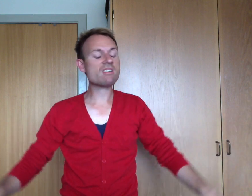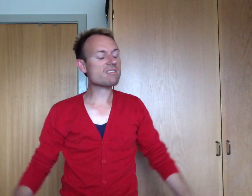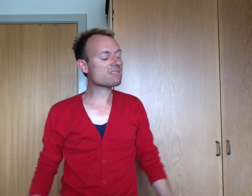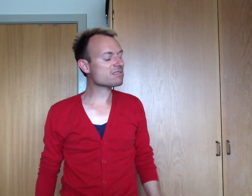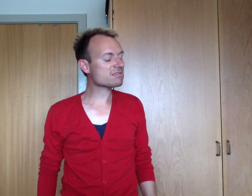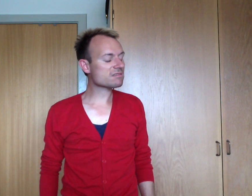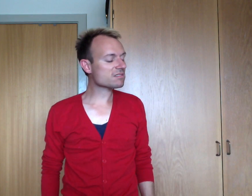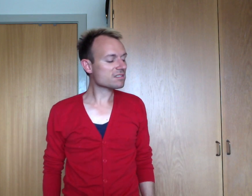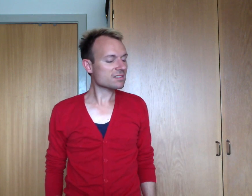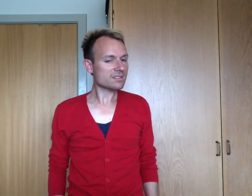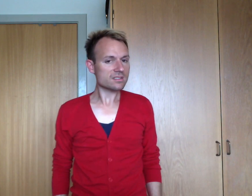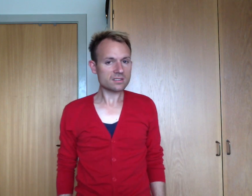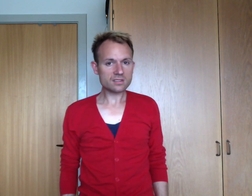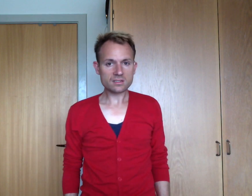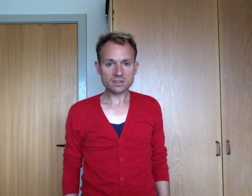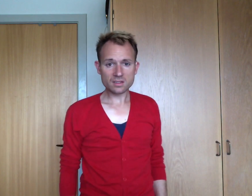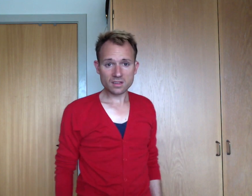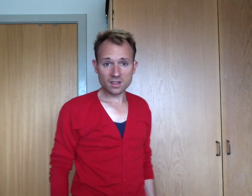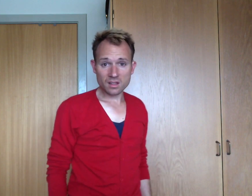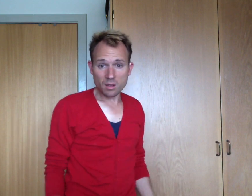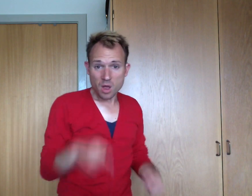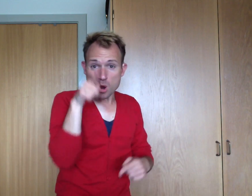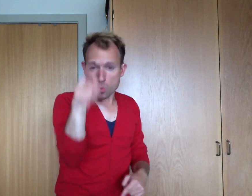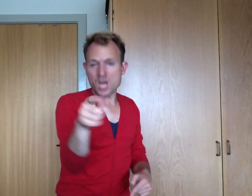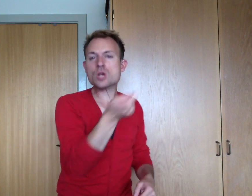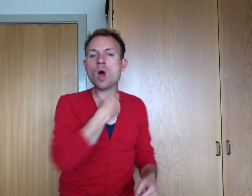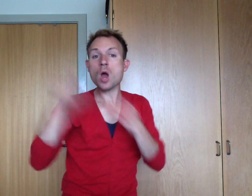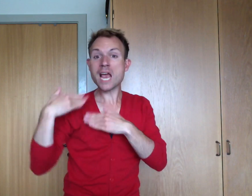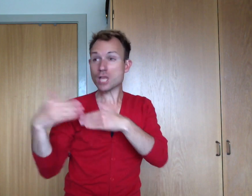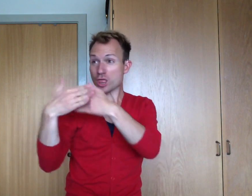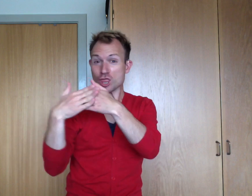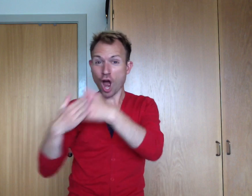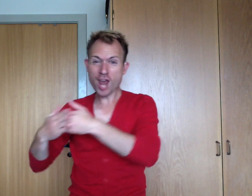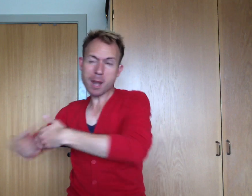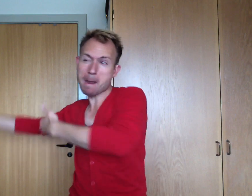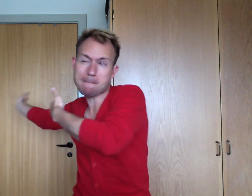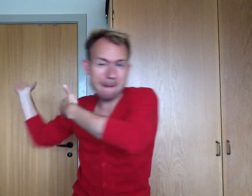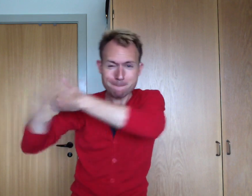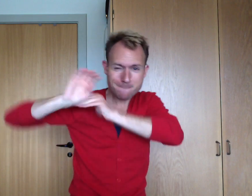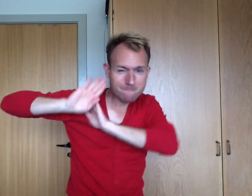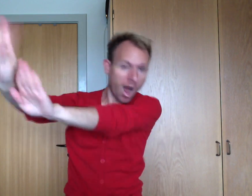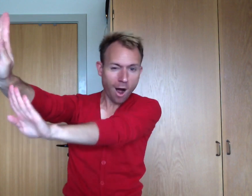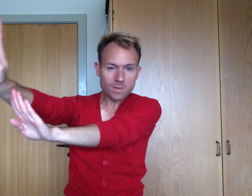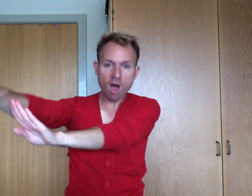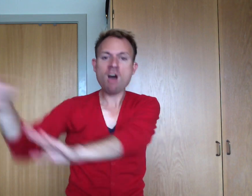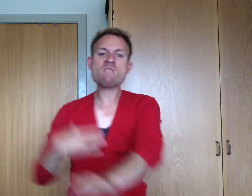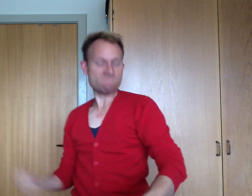you were history With the slamming of the door